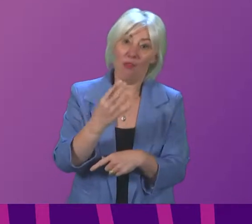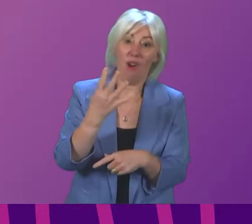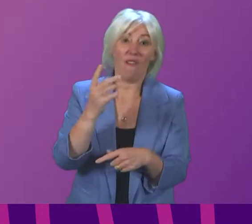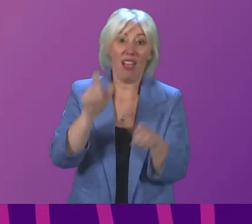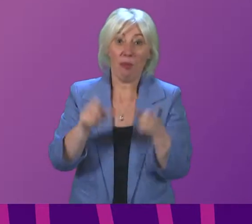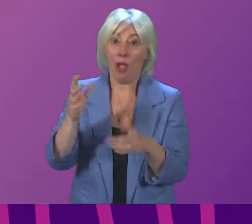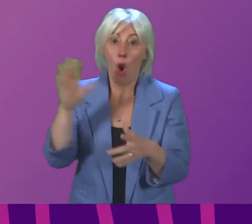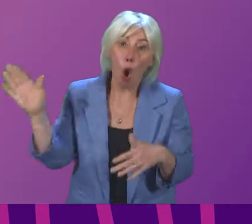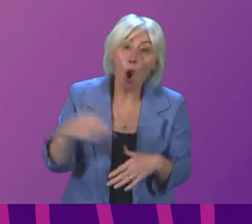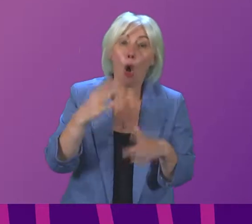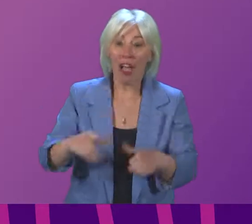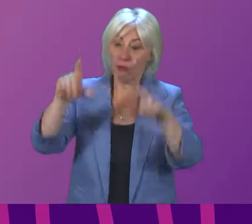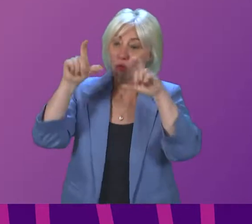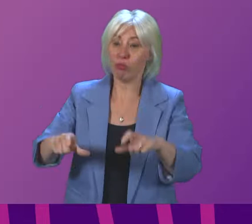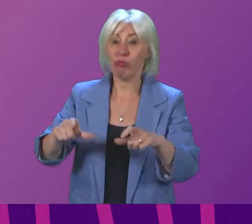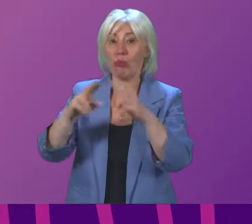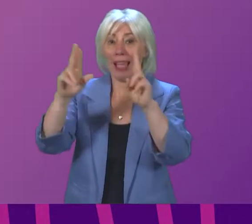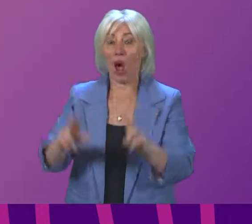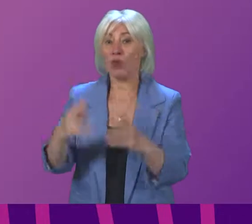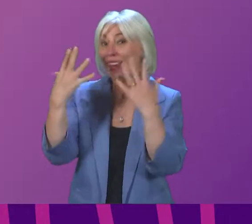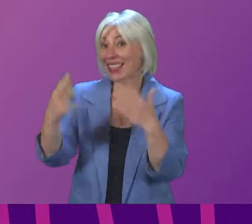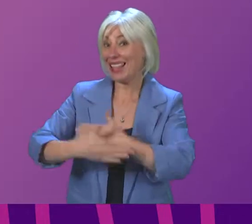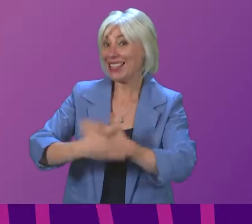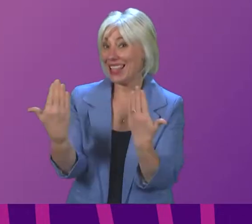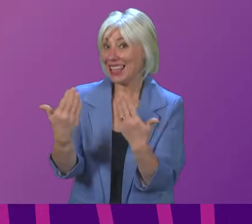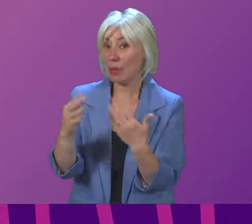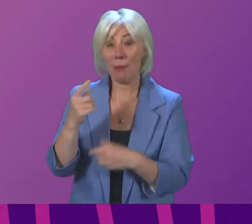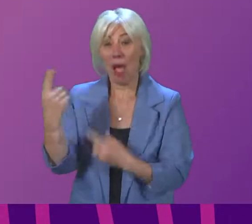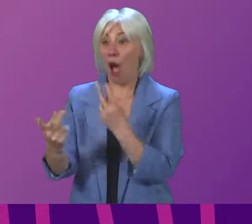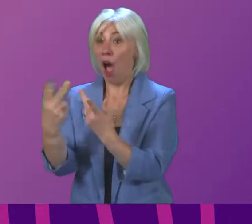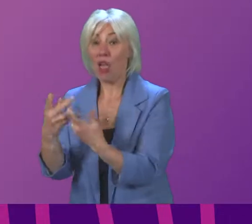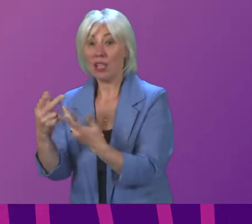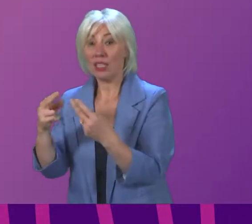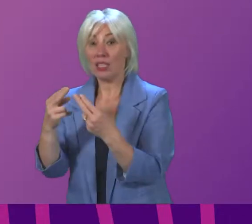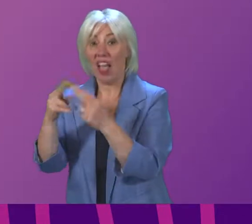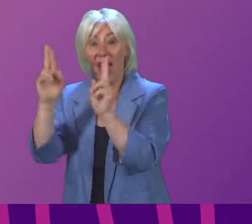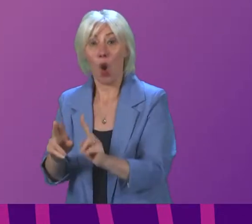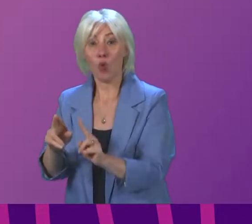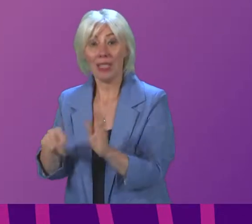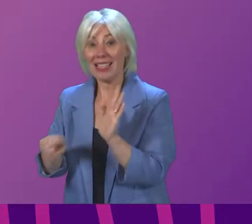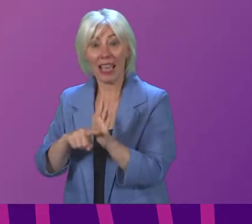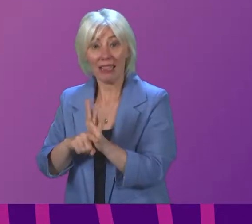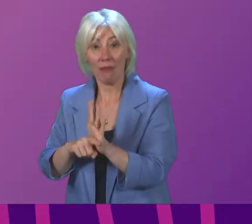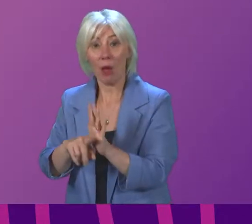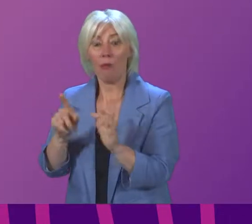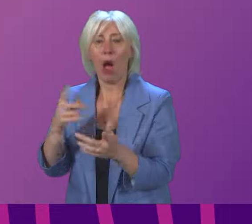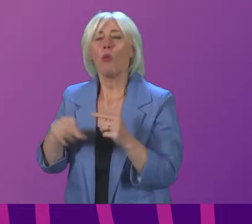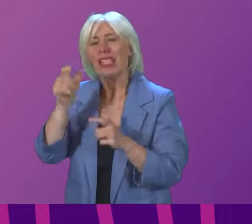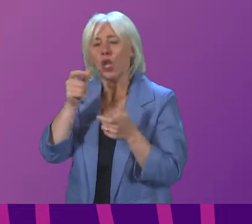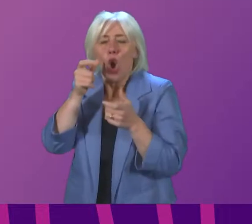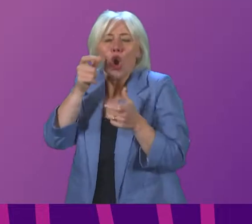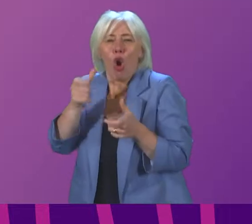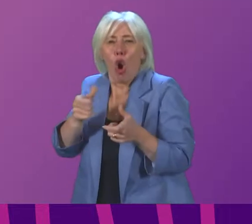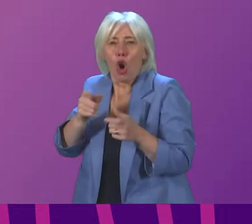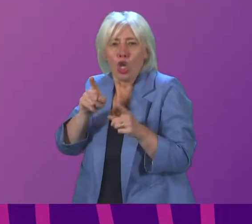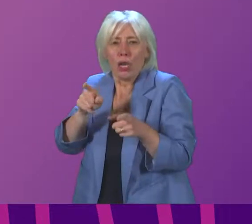for that entire 10-day period, even if they tested negative. Now, we agree for the need for caution, but at the level